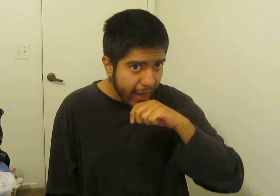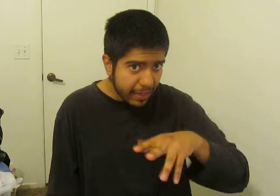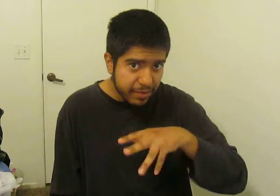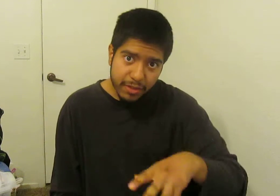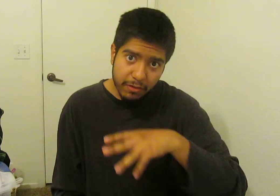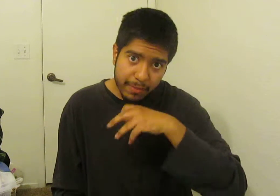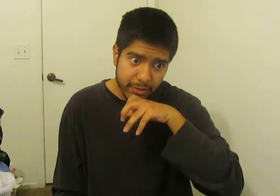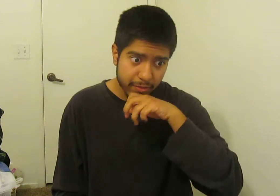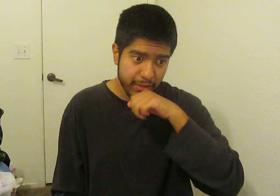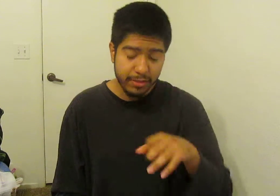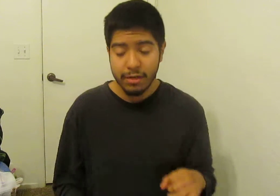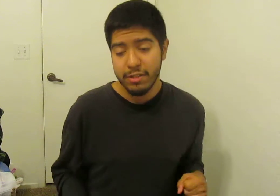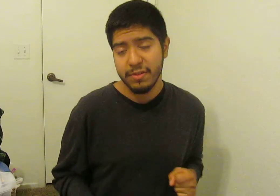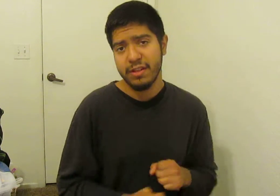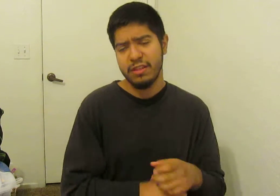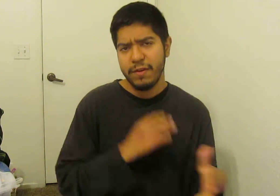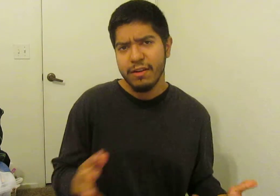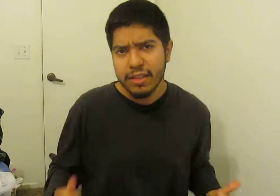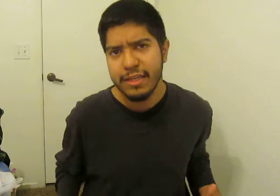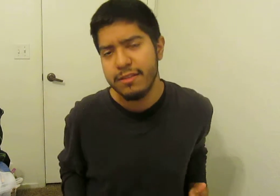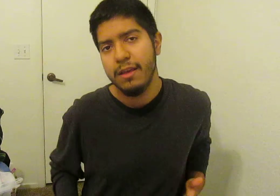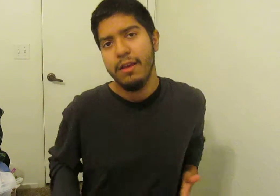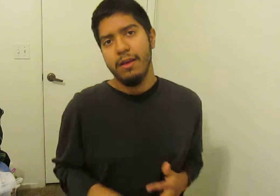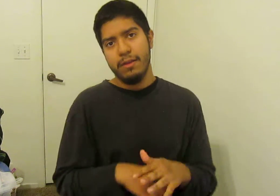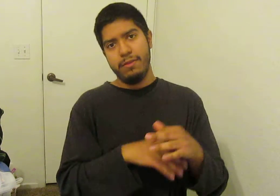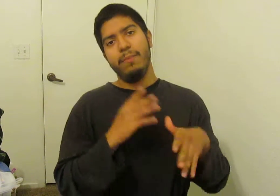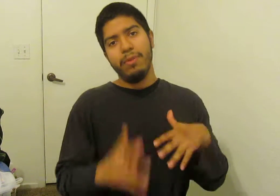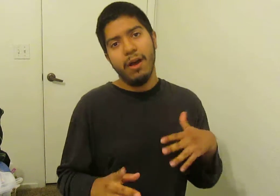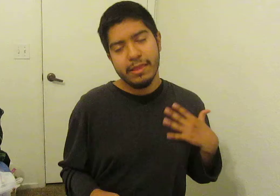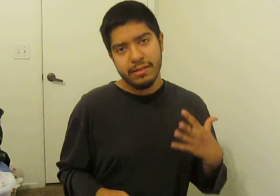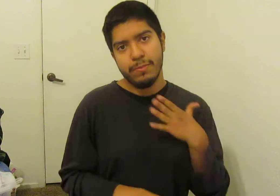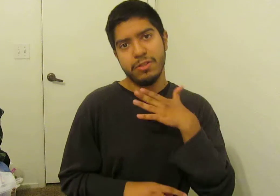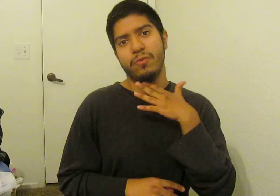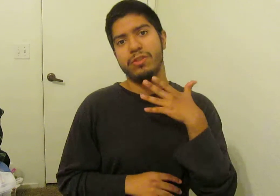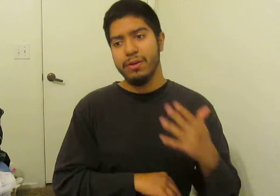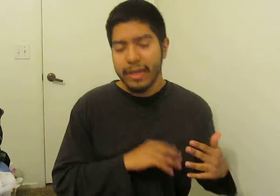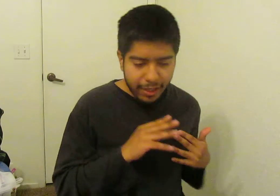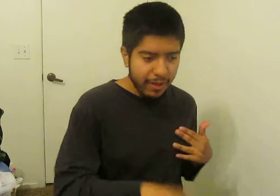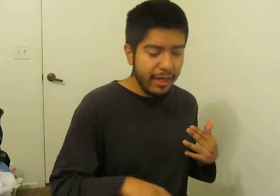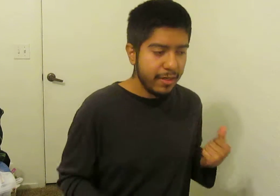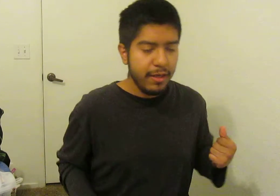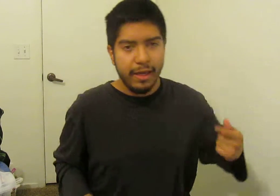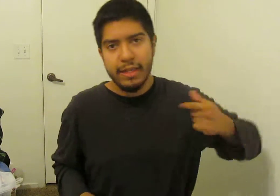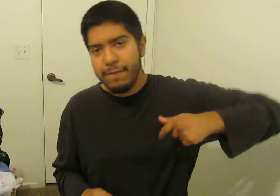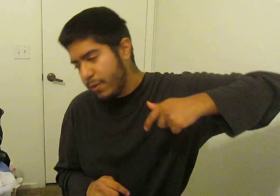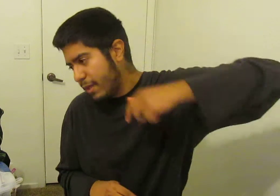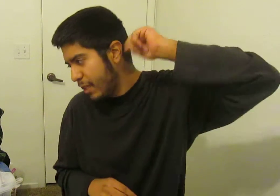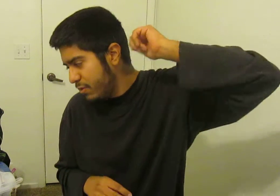the action-centered episodes in the series because at the very least, the plot in this episode was coherent, it didn't feel like it was